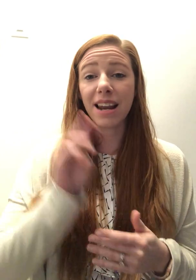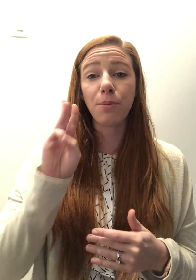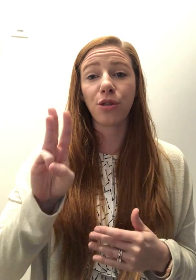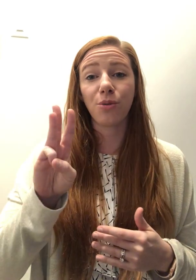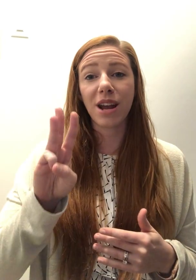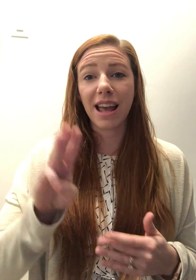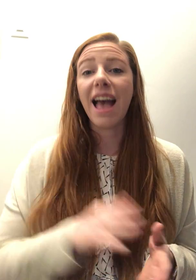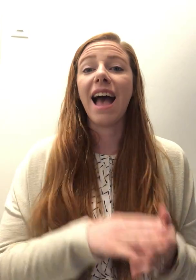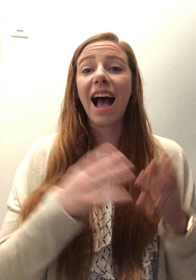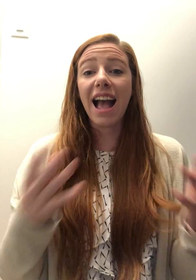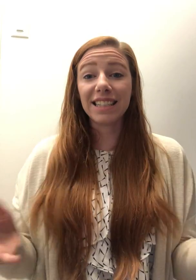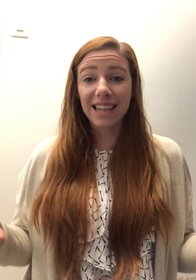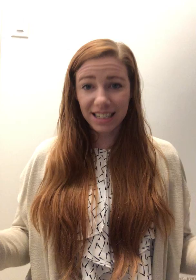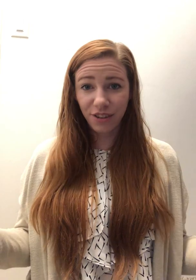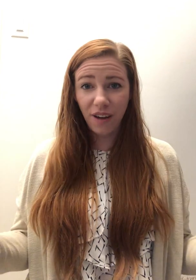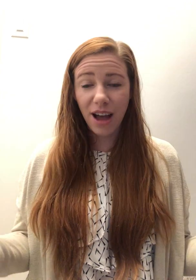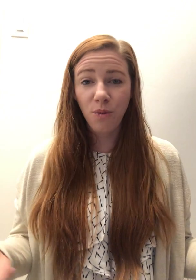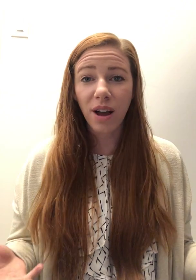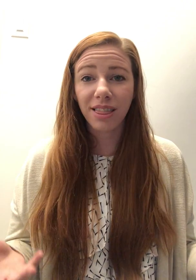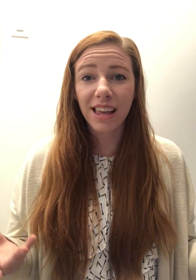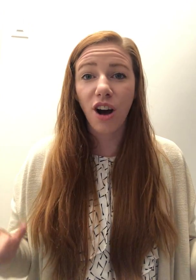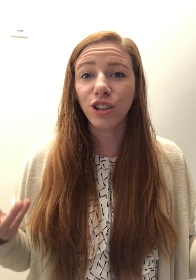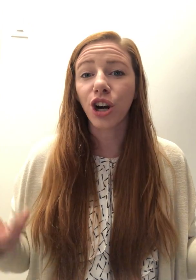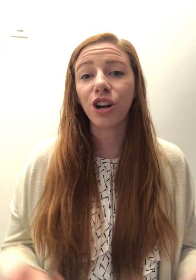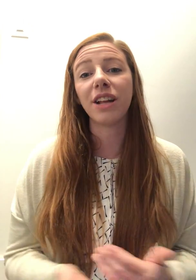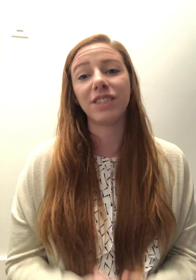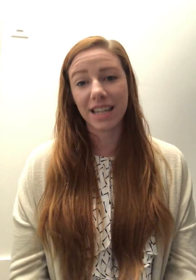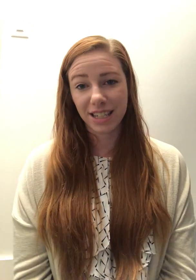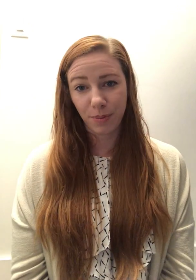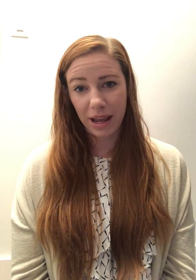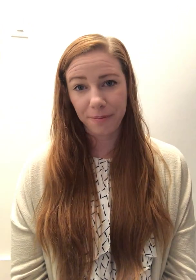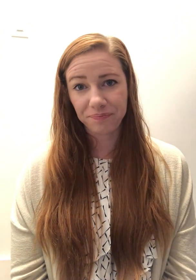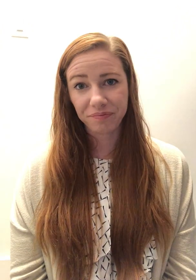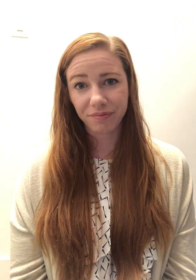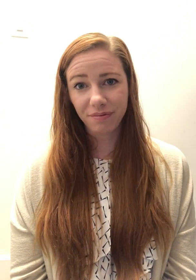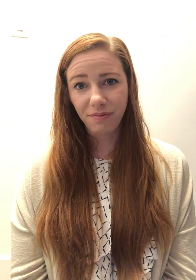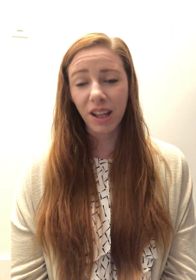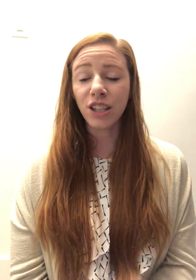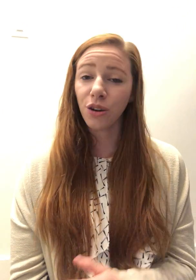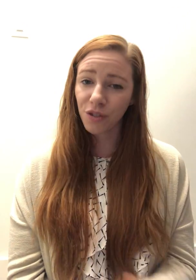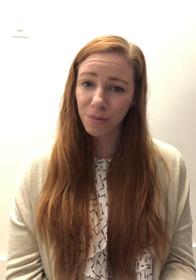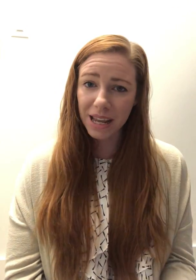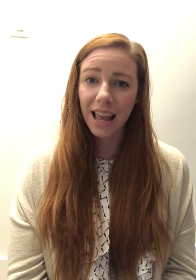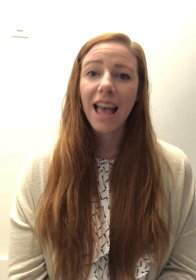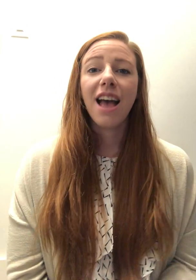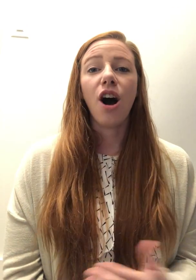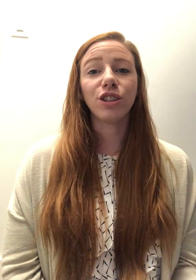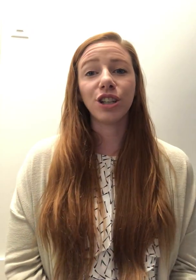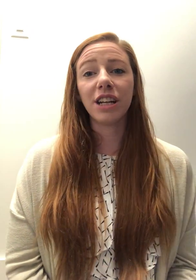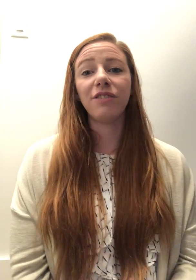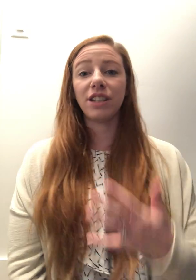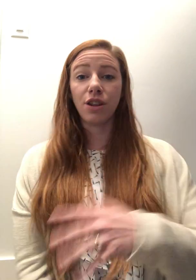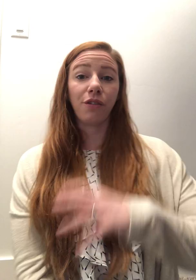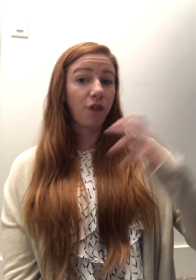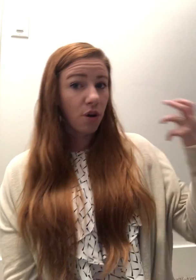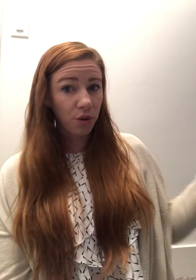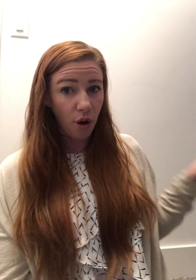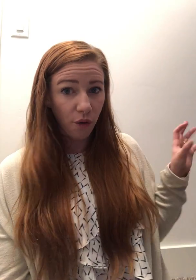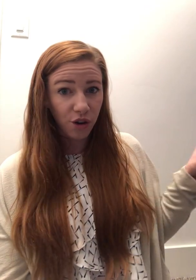then number three, identify what the alternatives need to be. So for me, alternative is the phone over